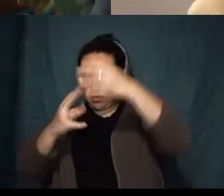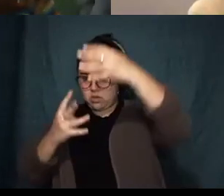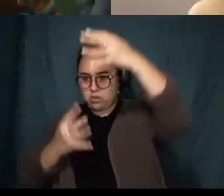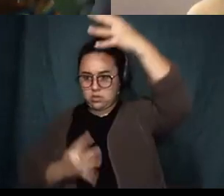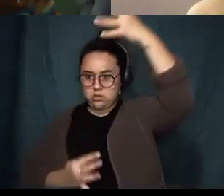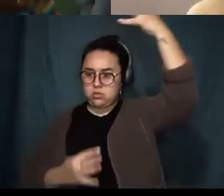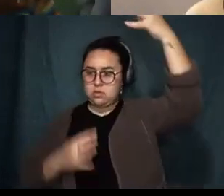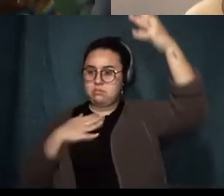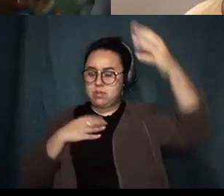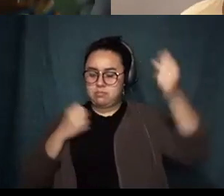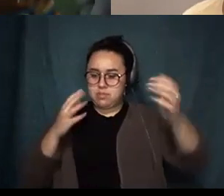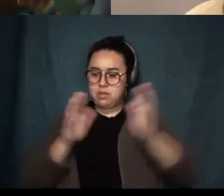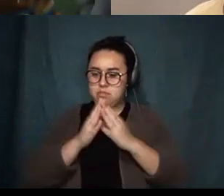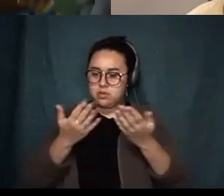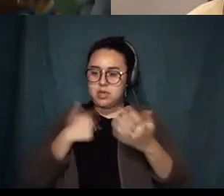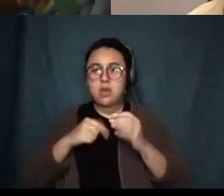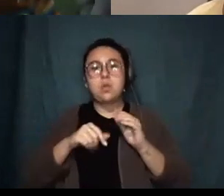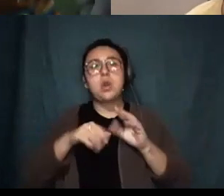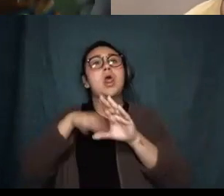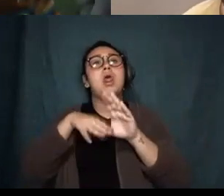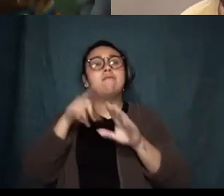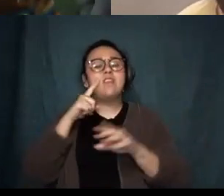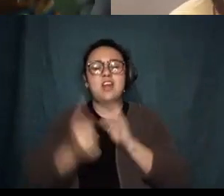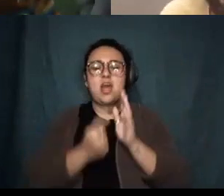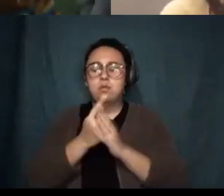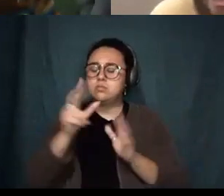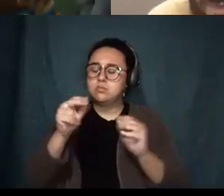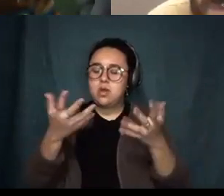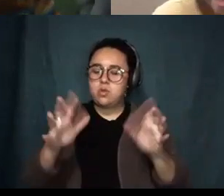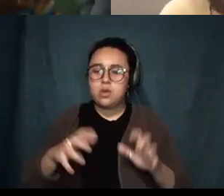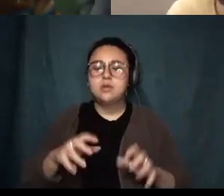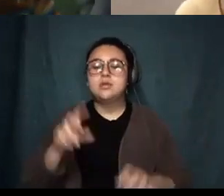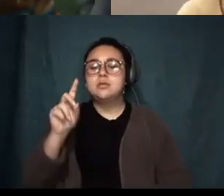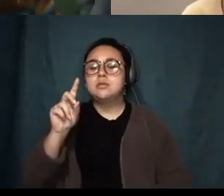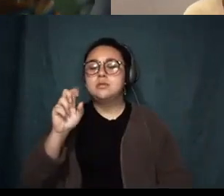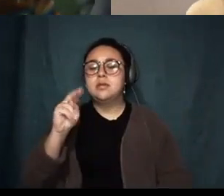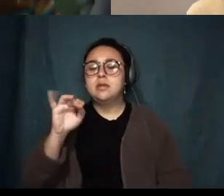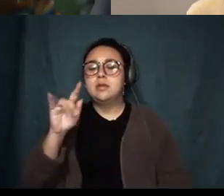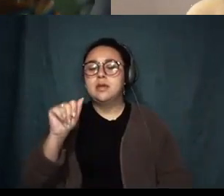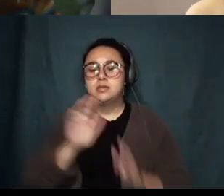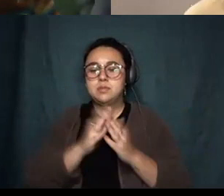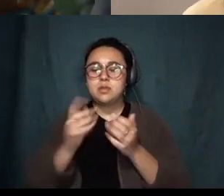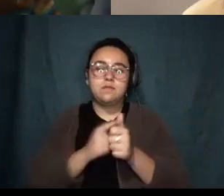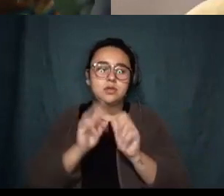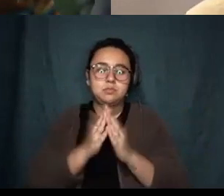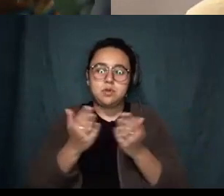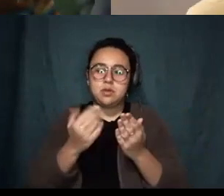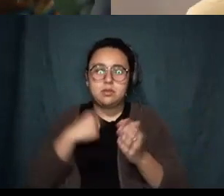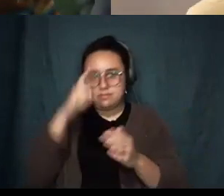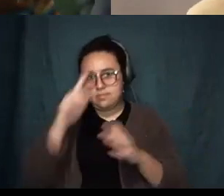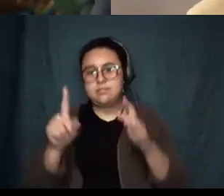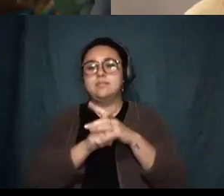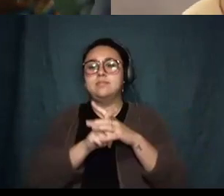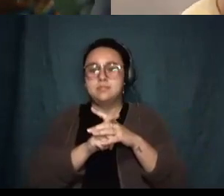want to like just wax for an hour but um a lot of what's been said Danika's book was the first book that left to mind you know um